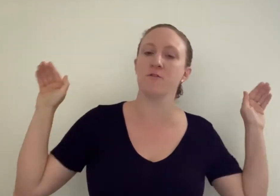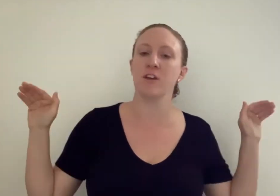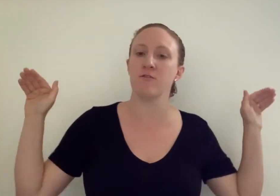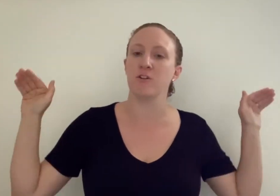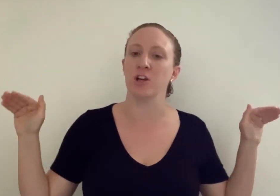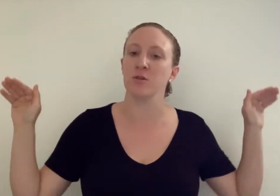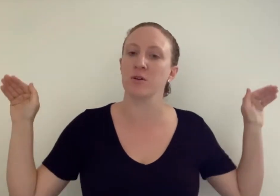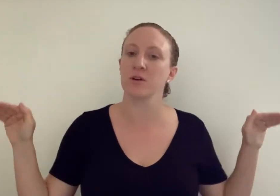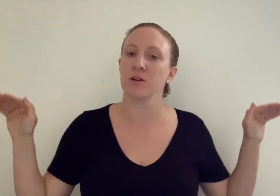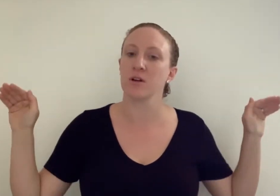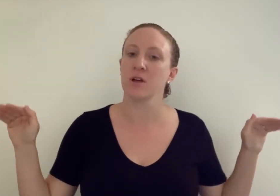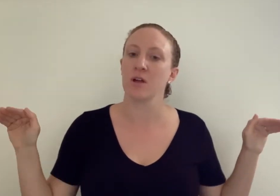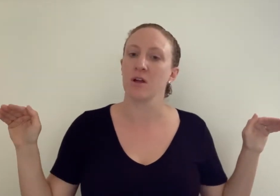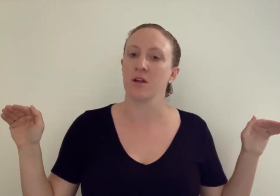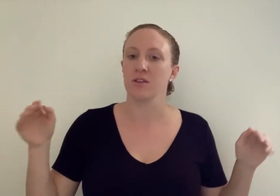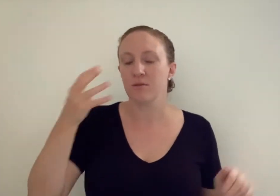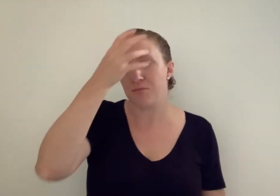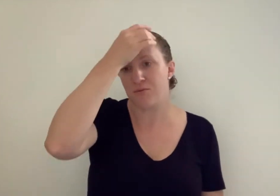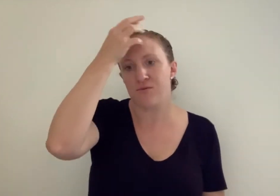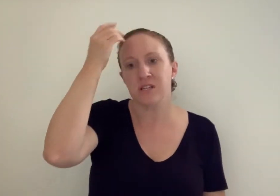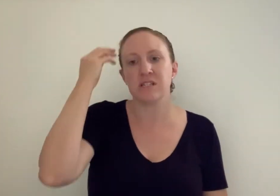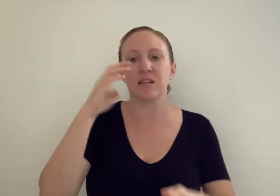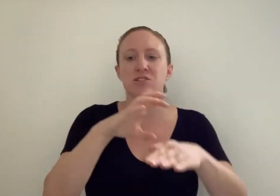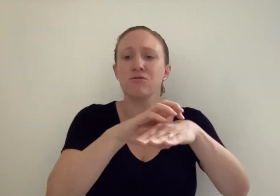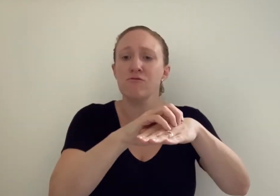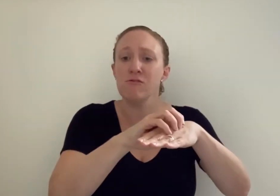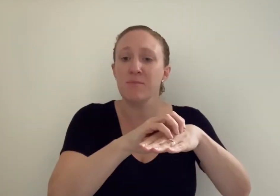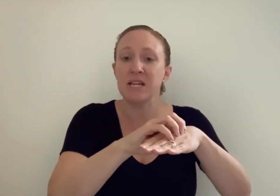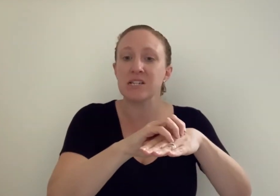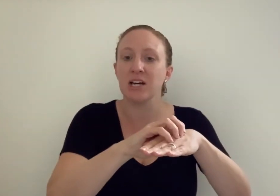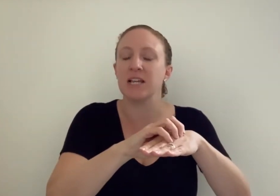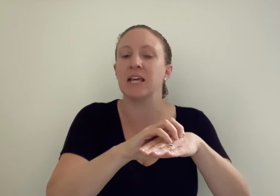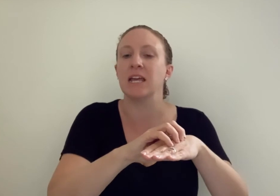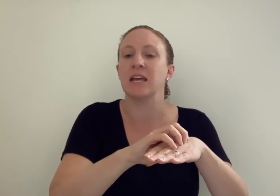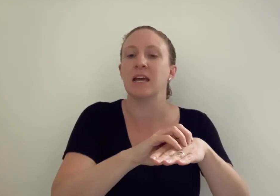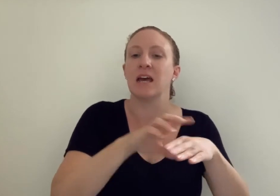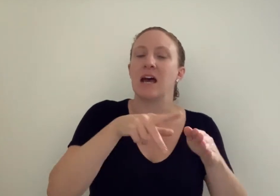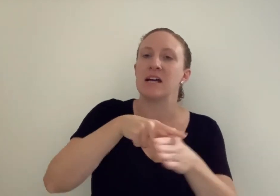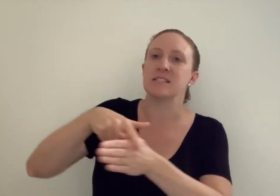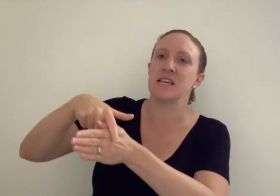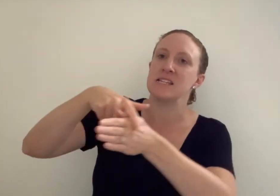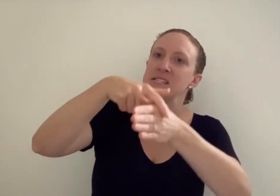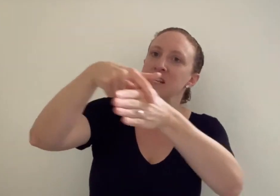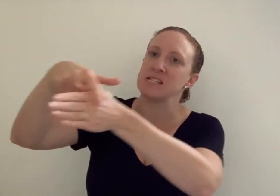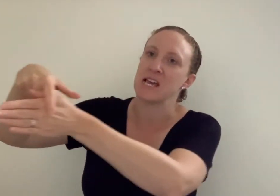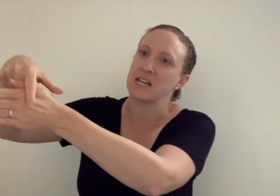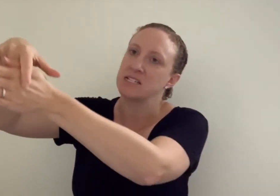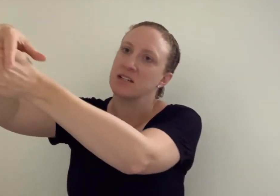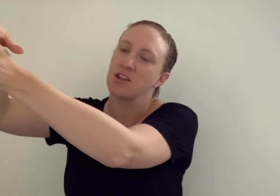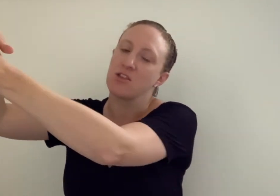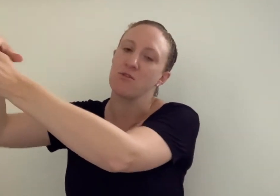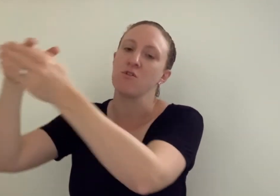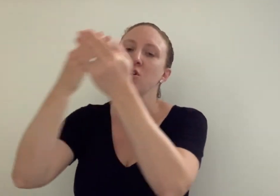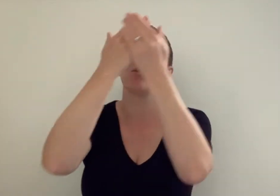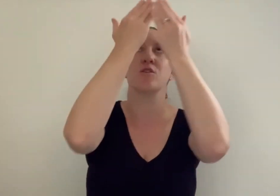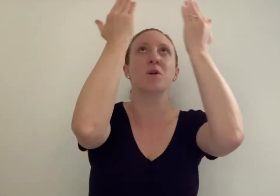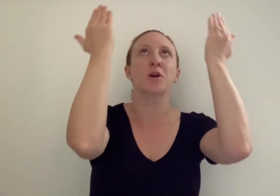they flew. The princess gripping tightly as they zigzagged through the blue.